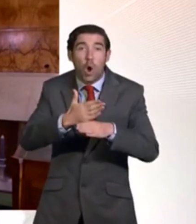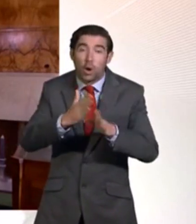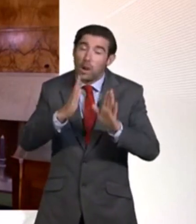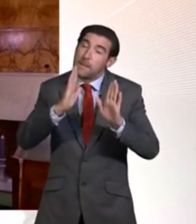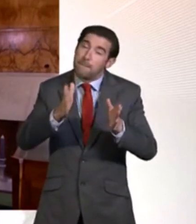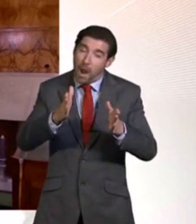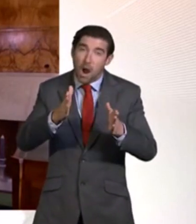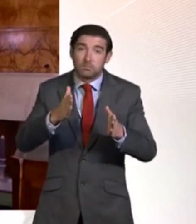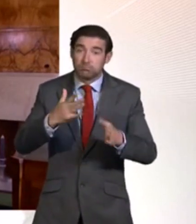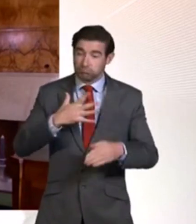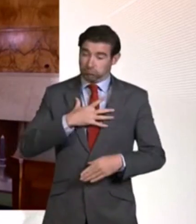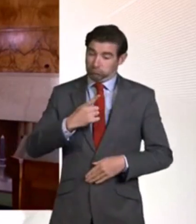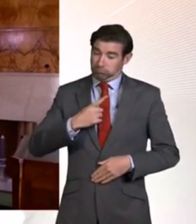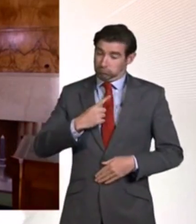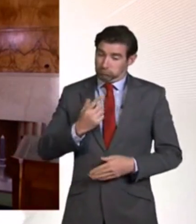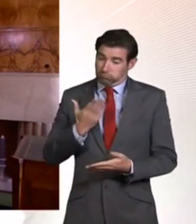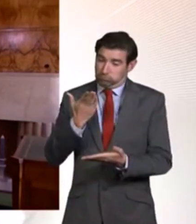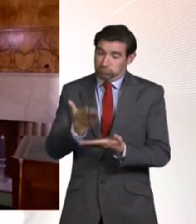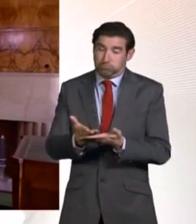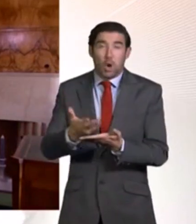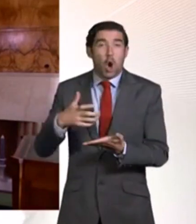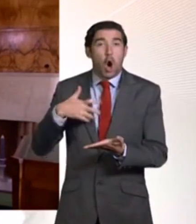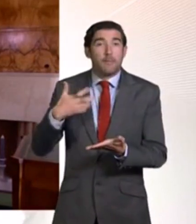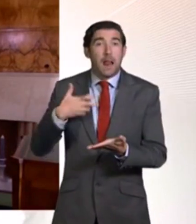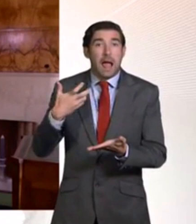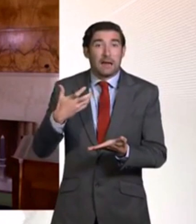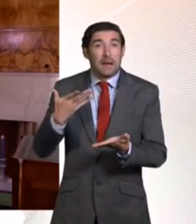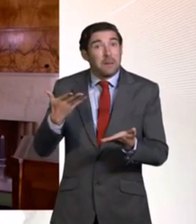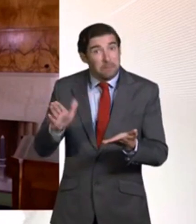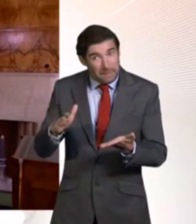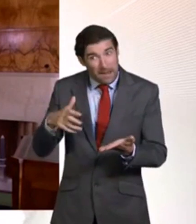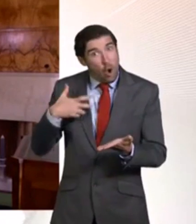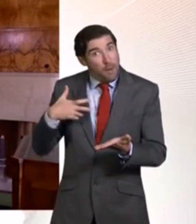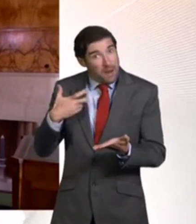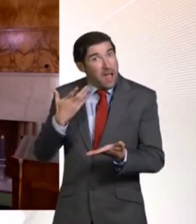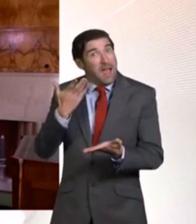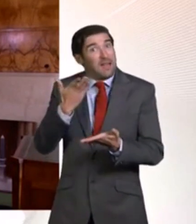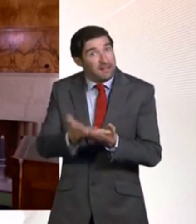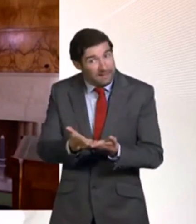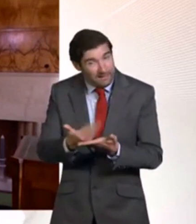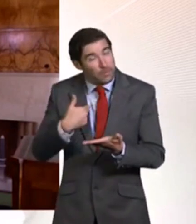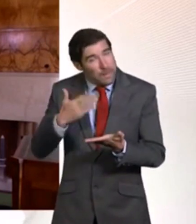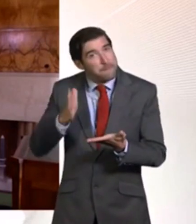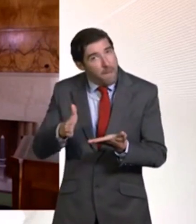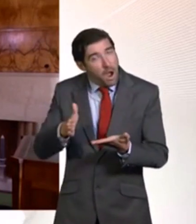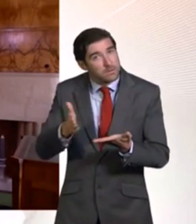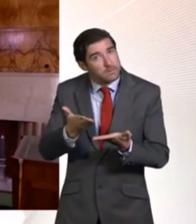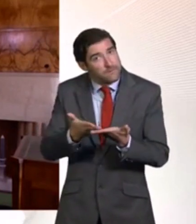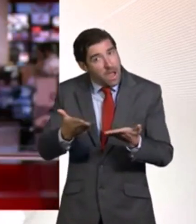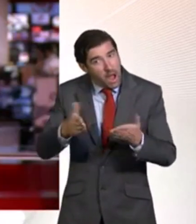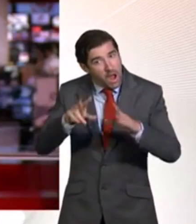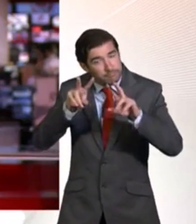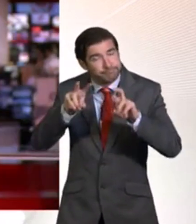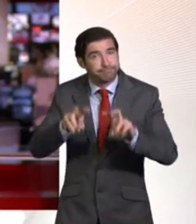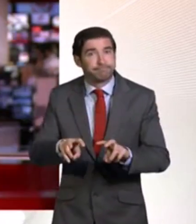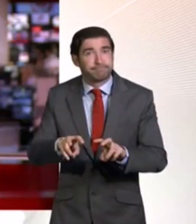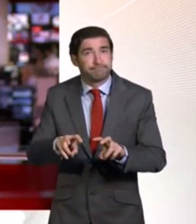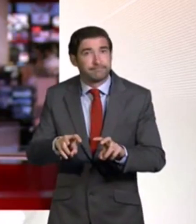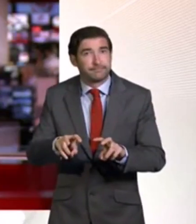that they will be treated seriously. And now it is important that due process and fair process is followed.